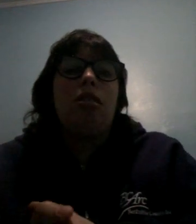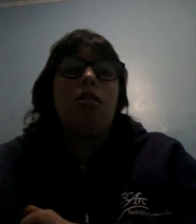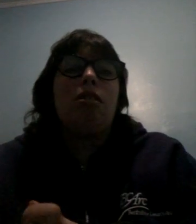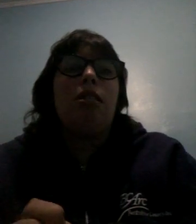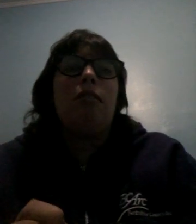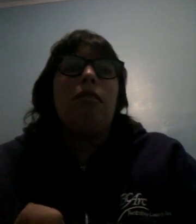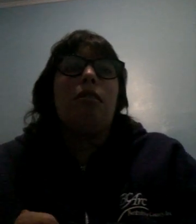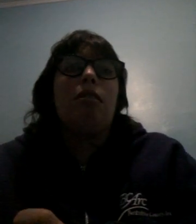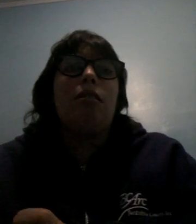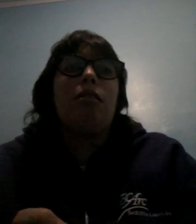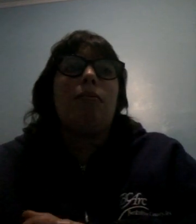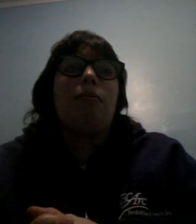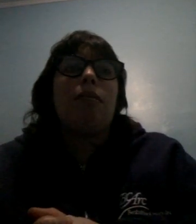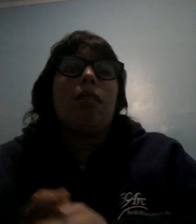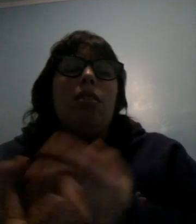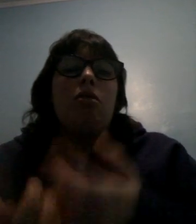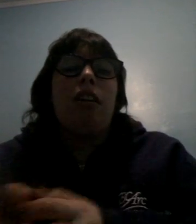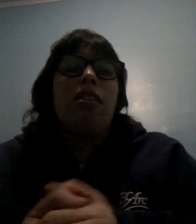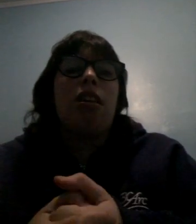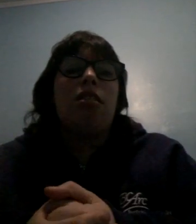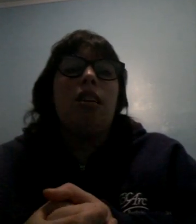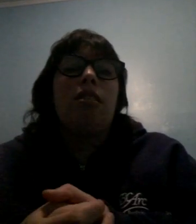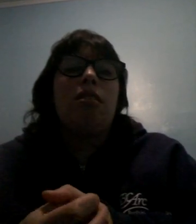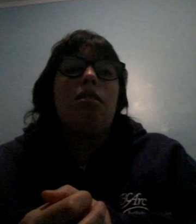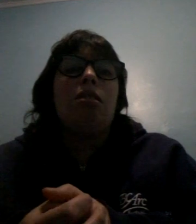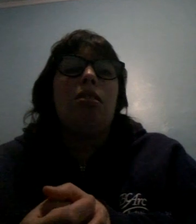so you so you guys can see